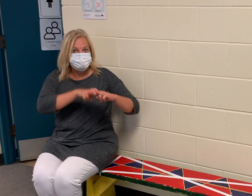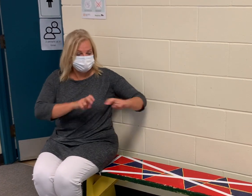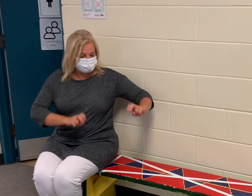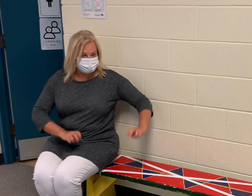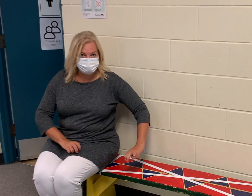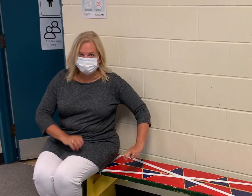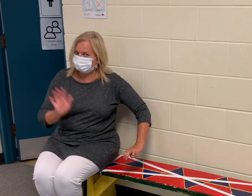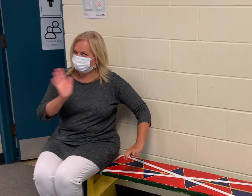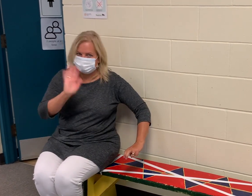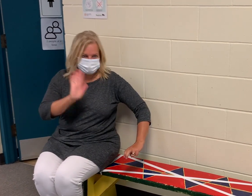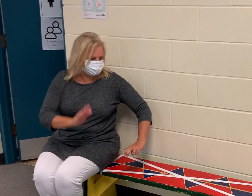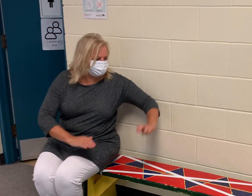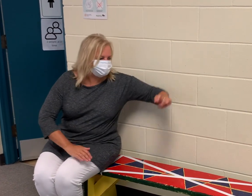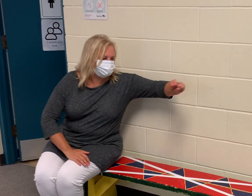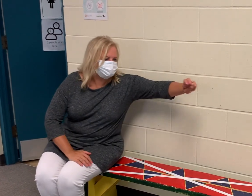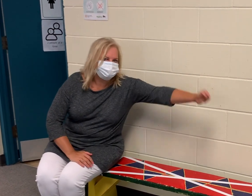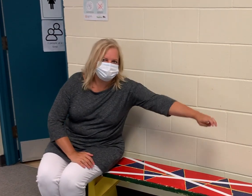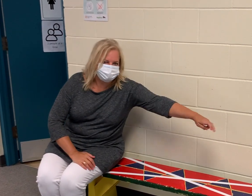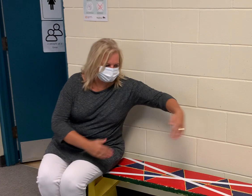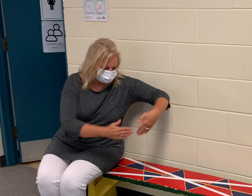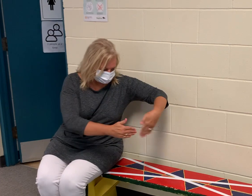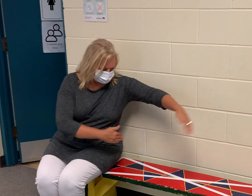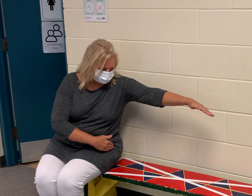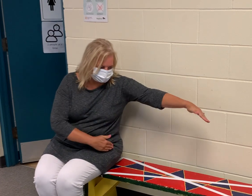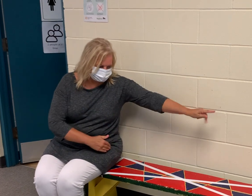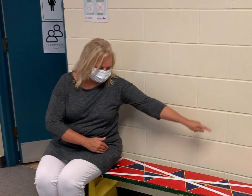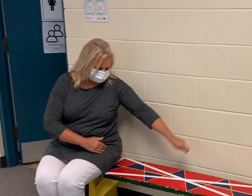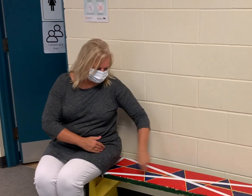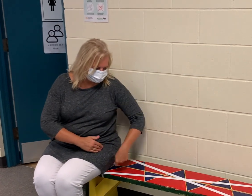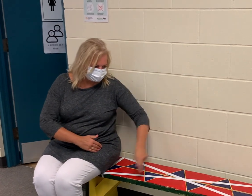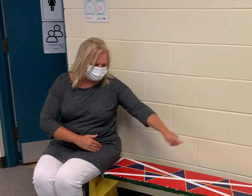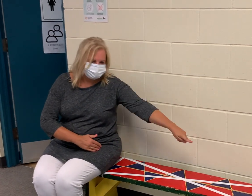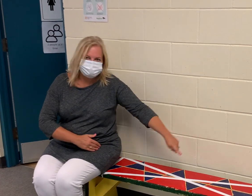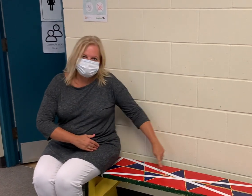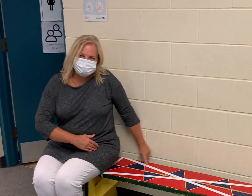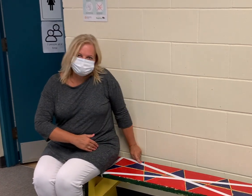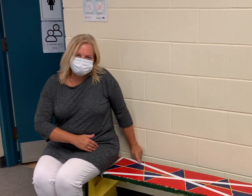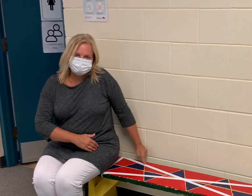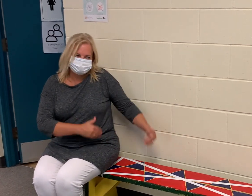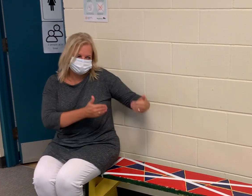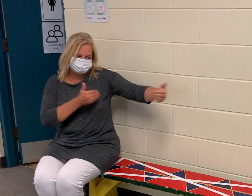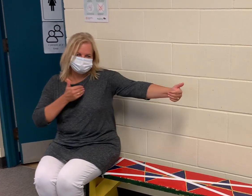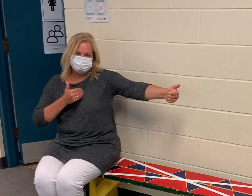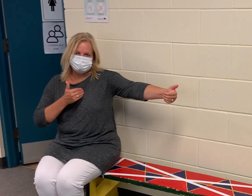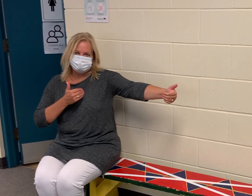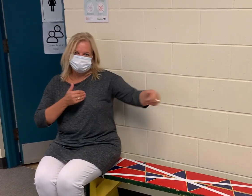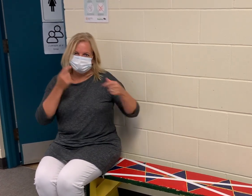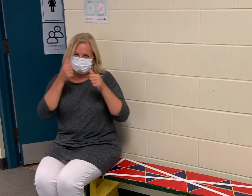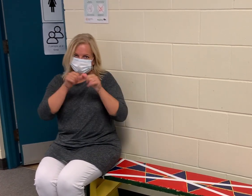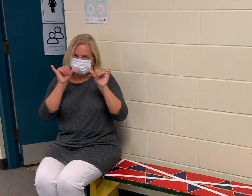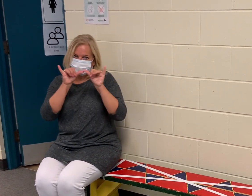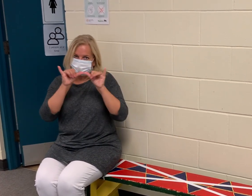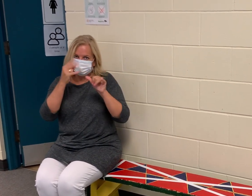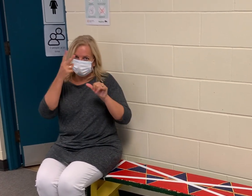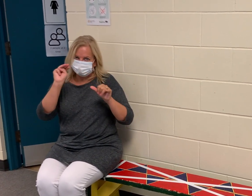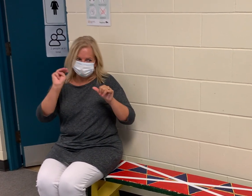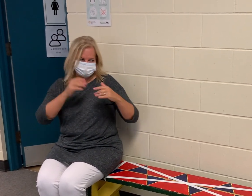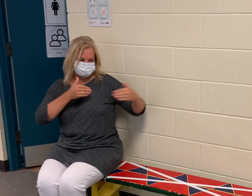When sitting on the bench, students are no longer allowed to sit next to each other. We have marked off an area to social distance each